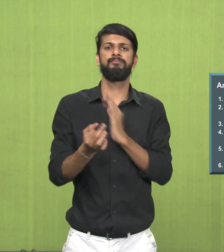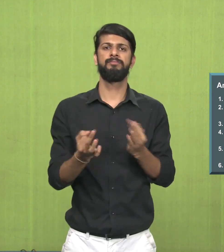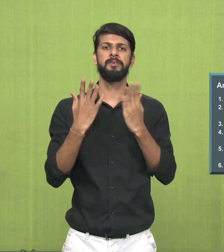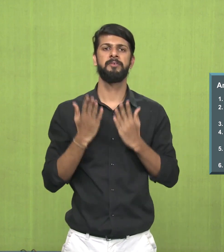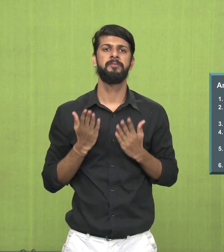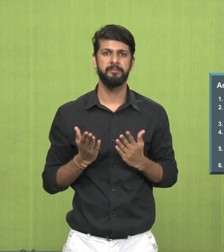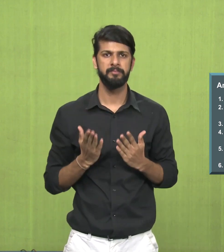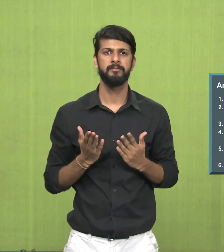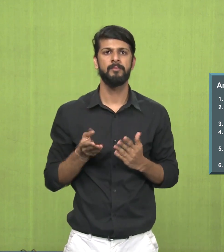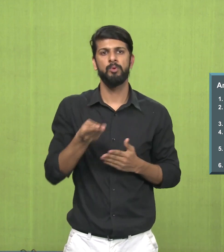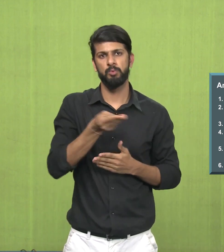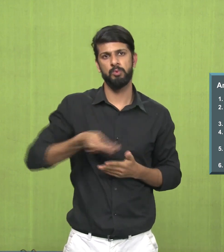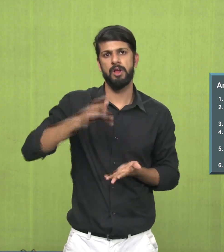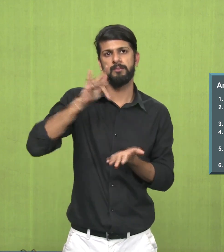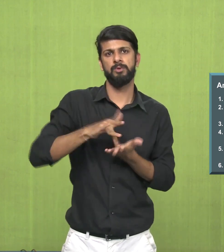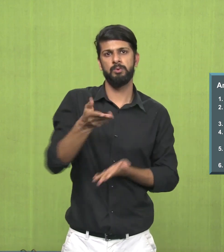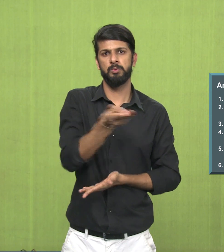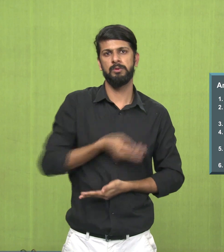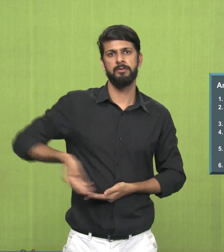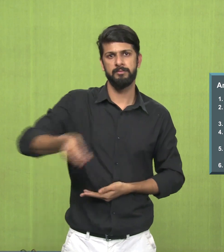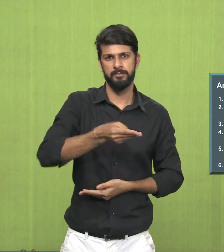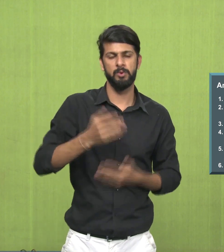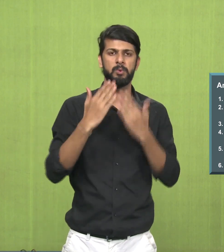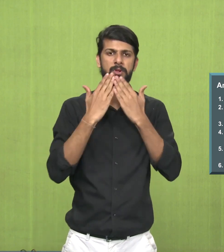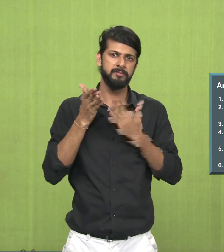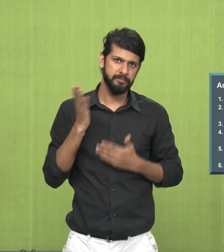and these two places were in Bengal.